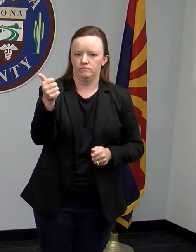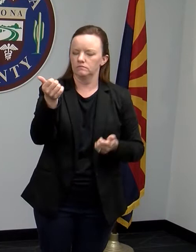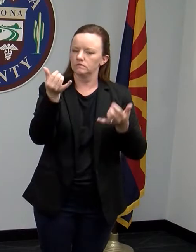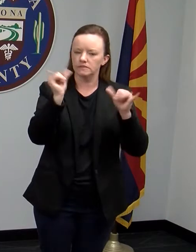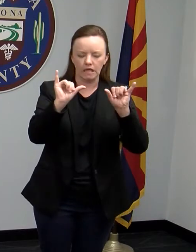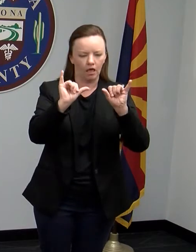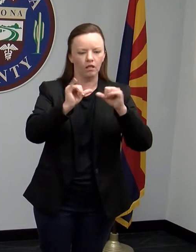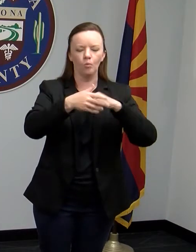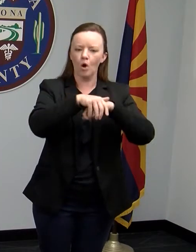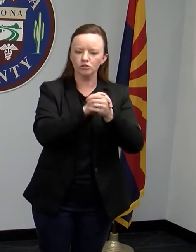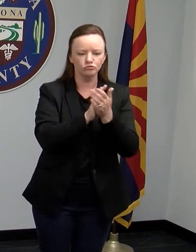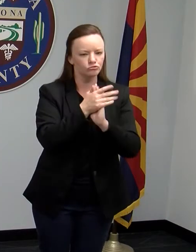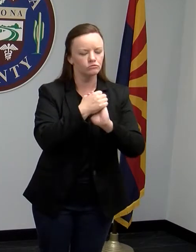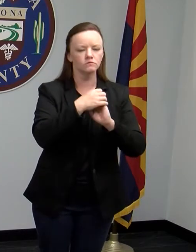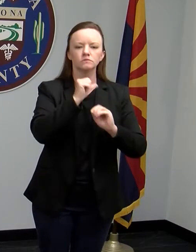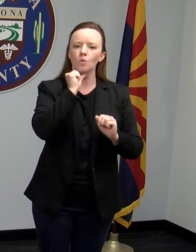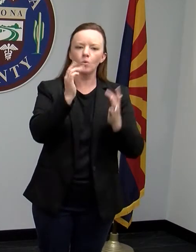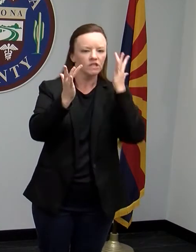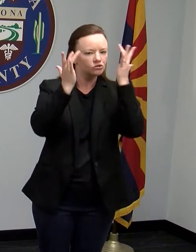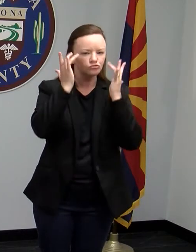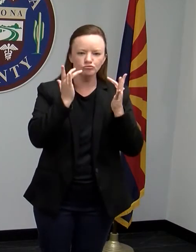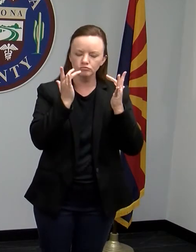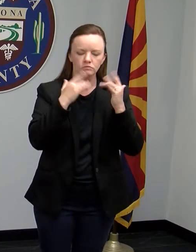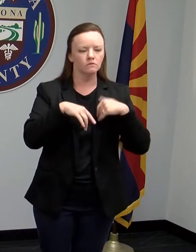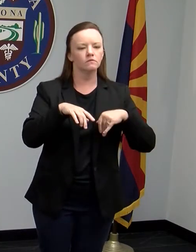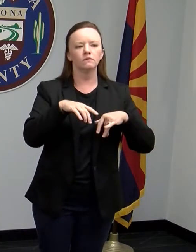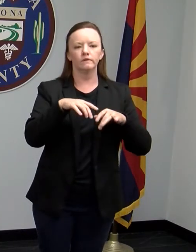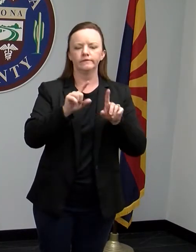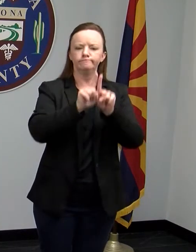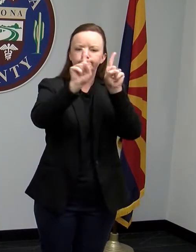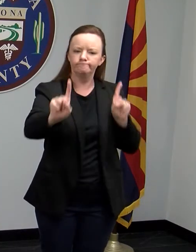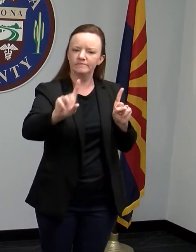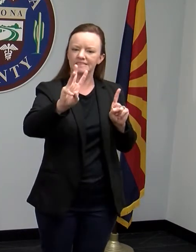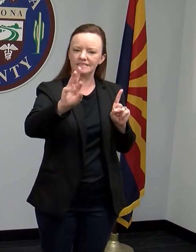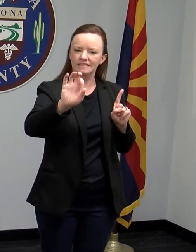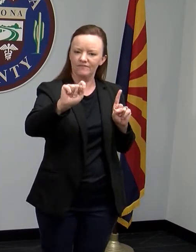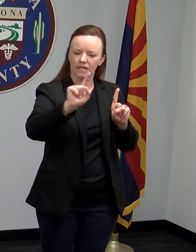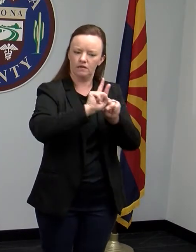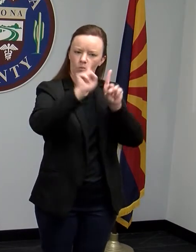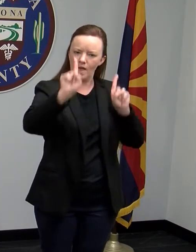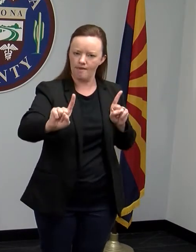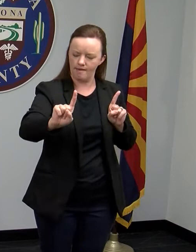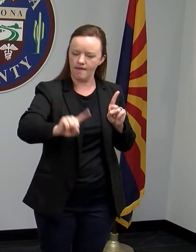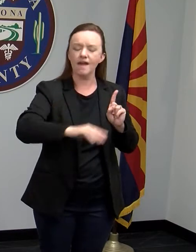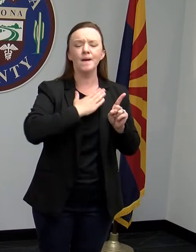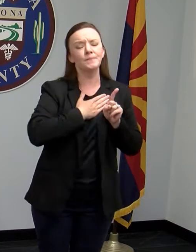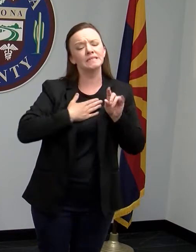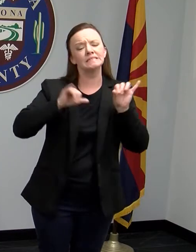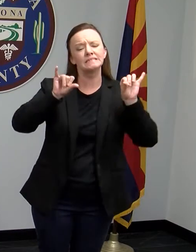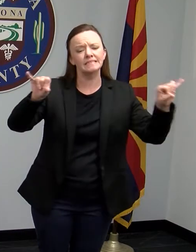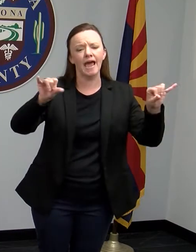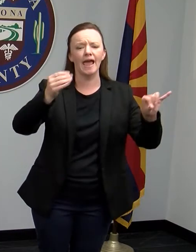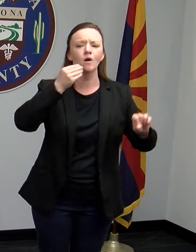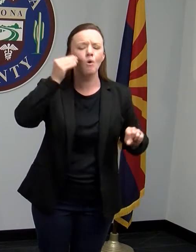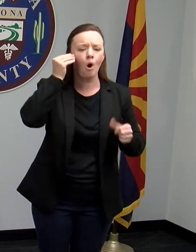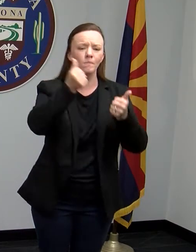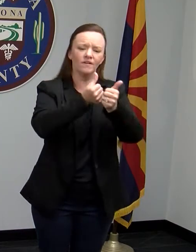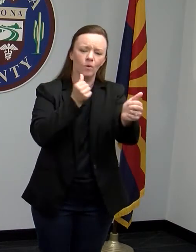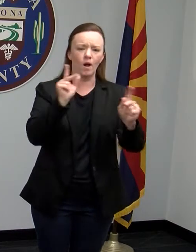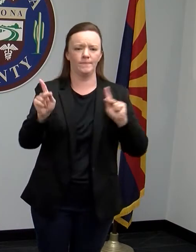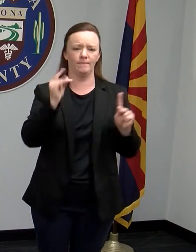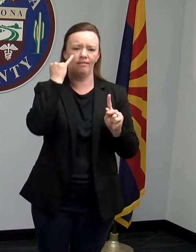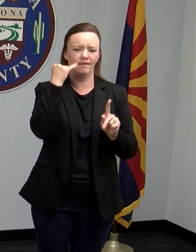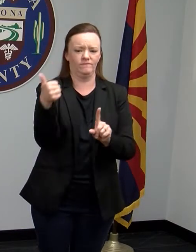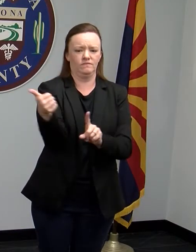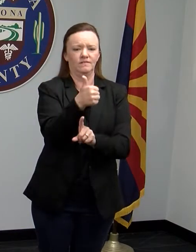your hands. Don't touch your face. Stay six feet away from others. And please, please stay home and away from others if you are sick.